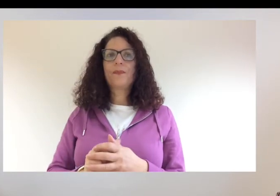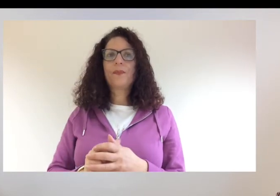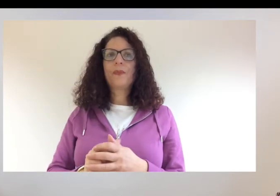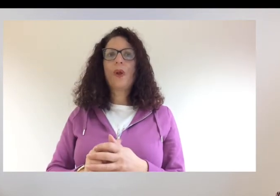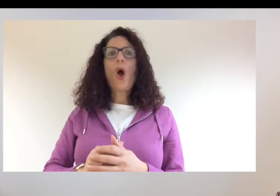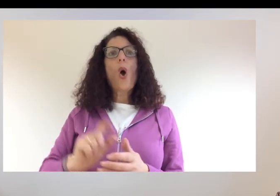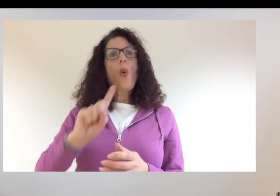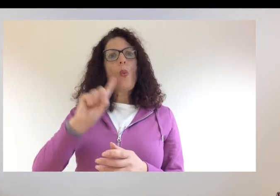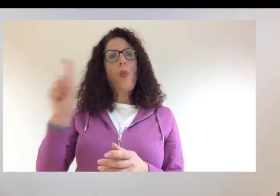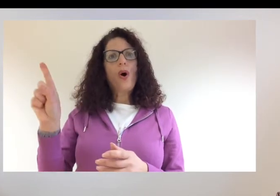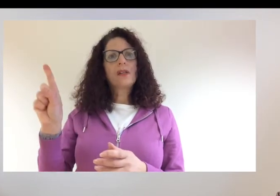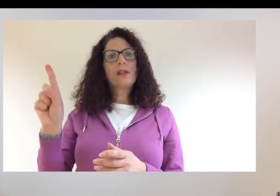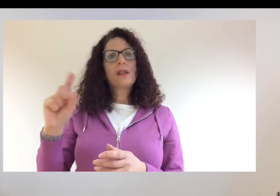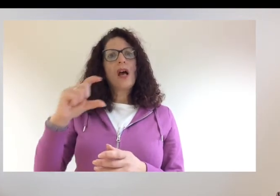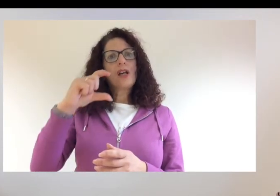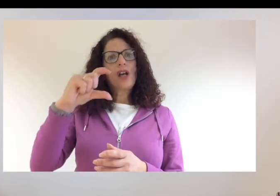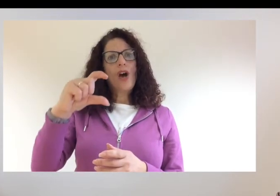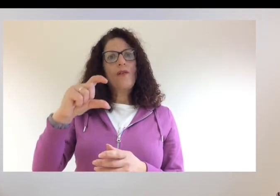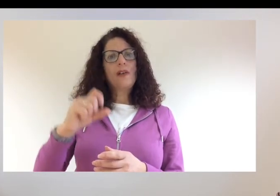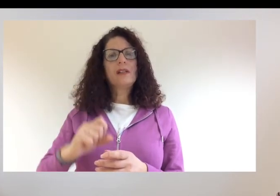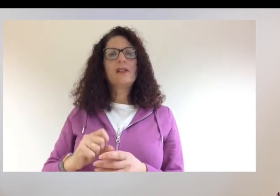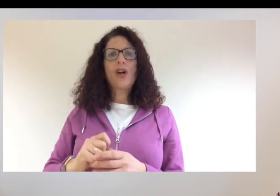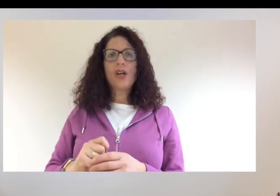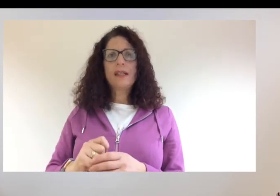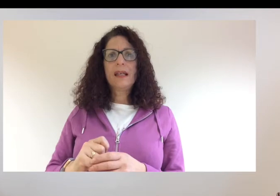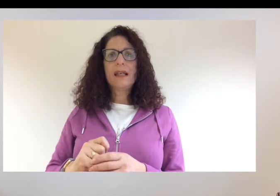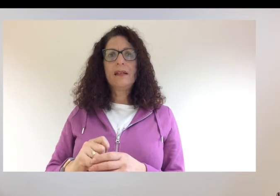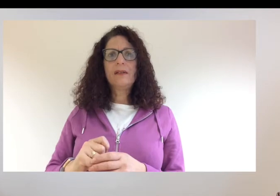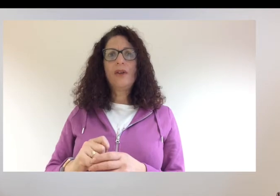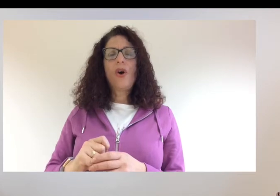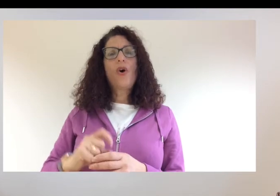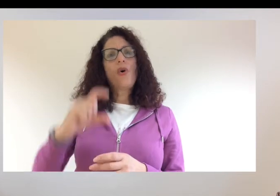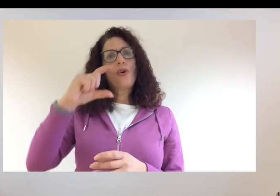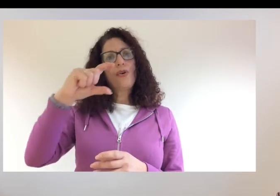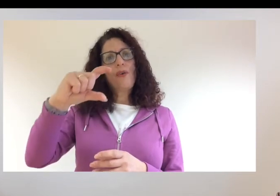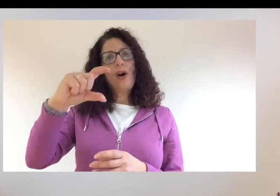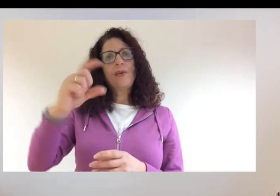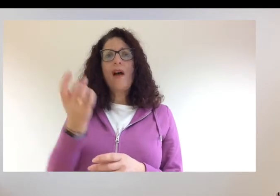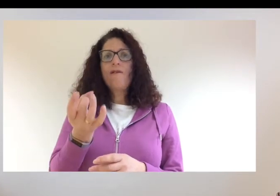What is COVID-19 or coronavirus?